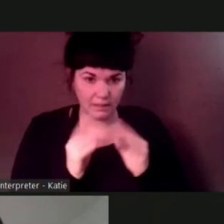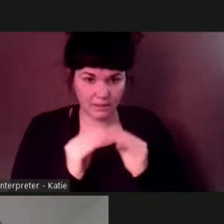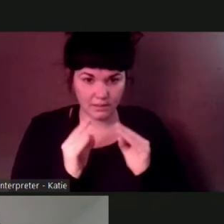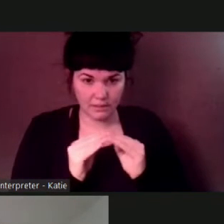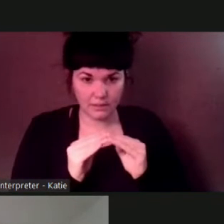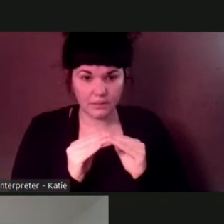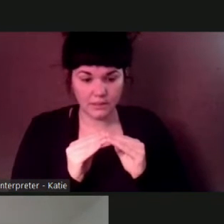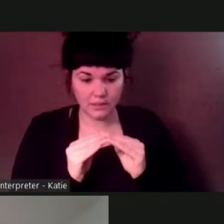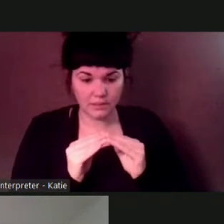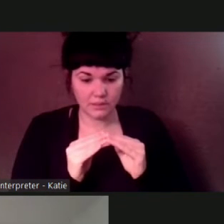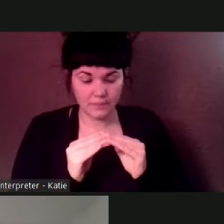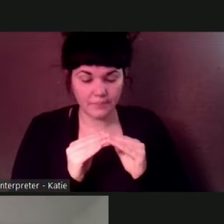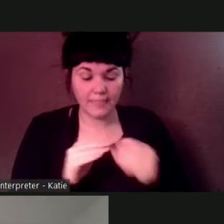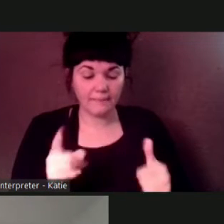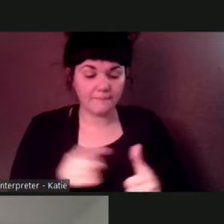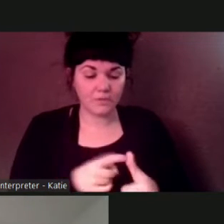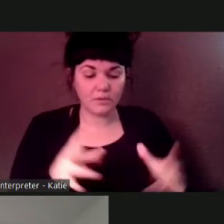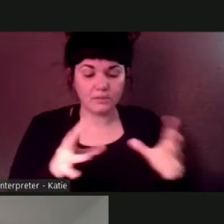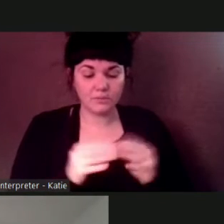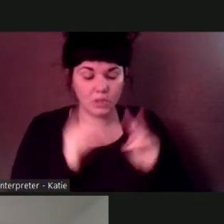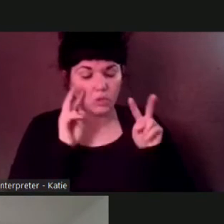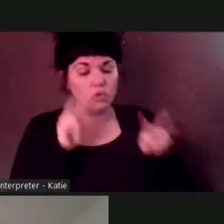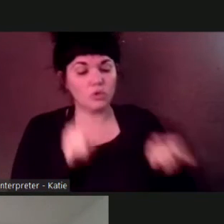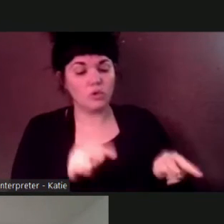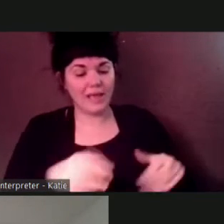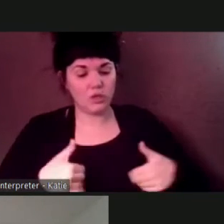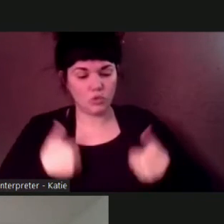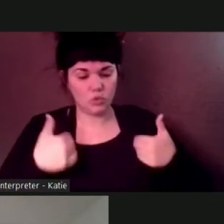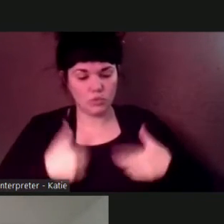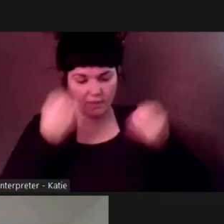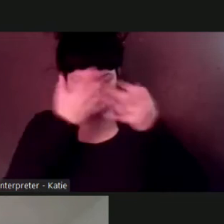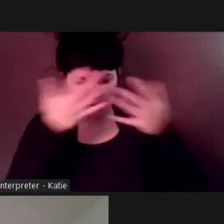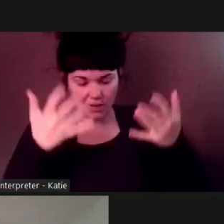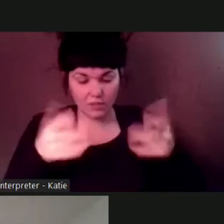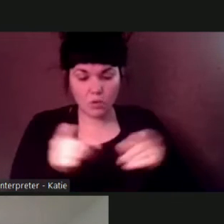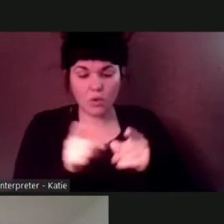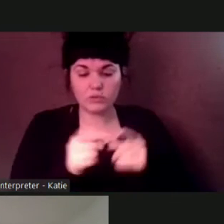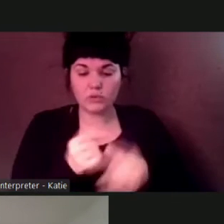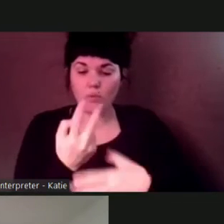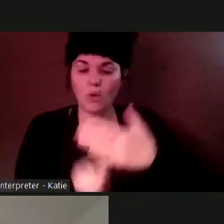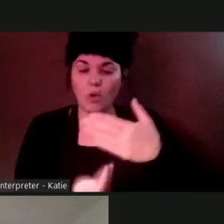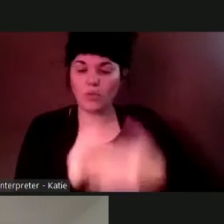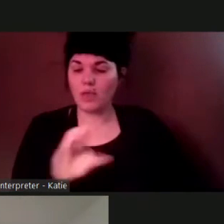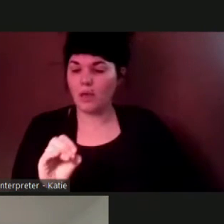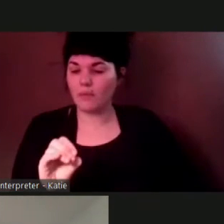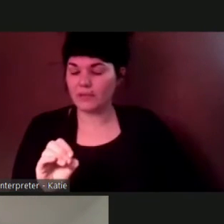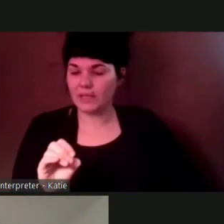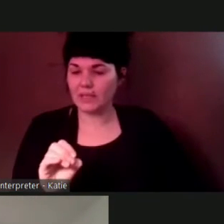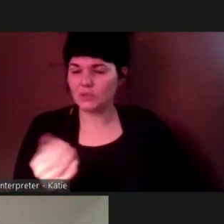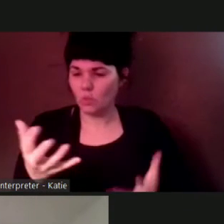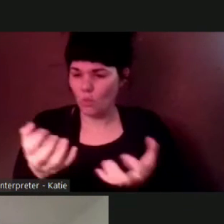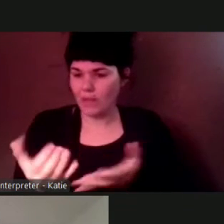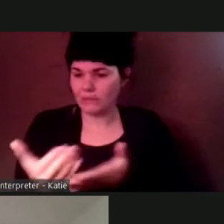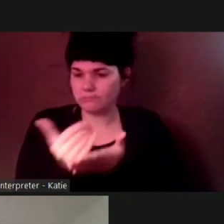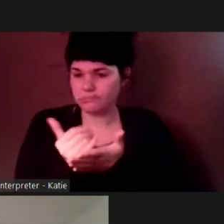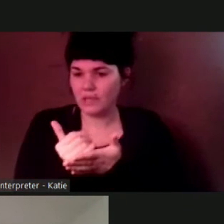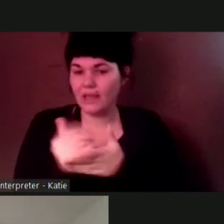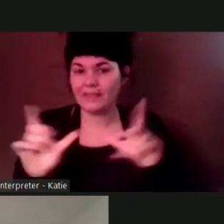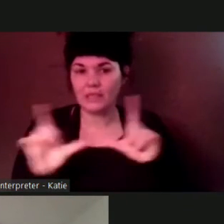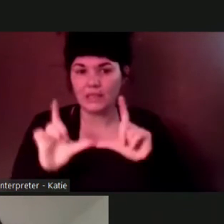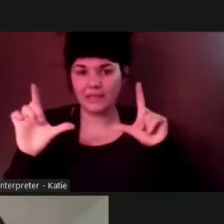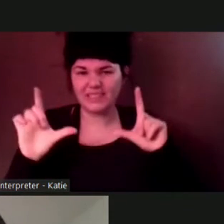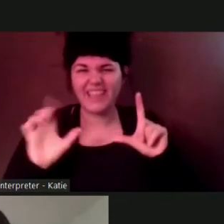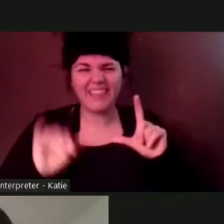as uh i think both both companies are seeking licensing um and that requires a process so um